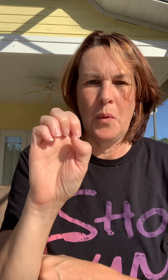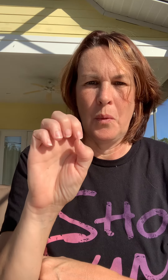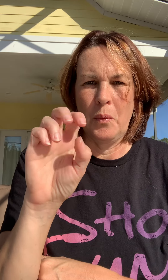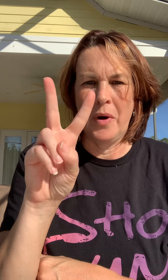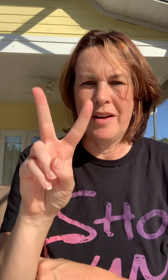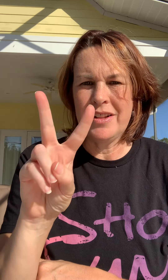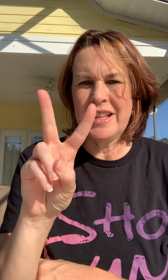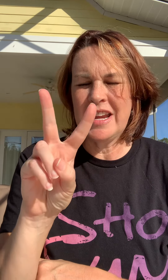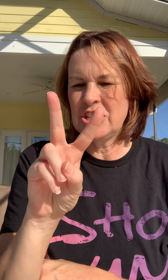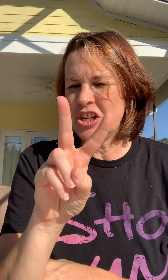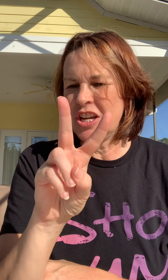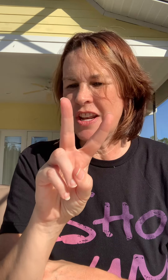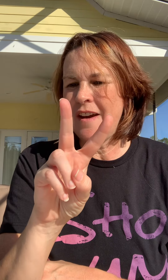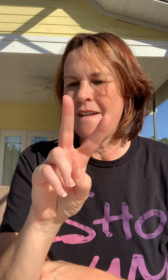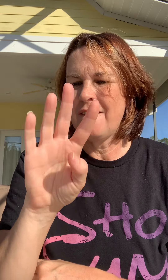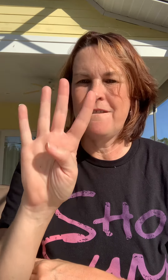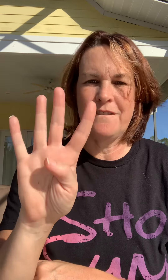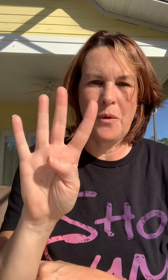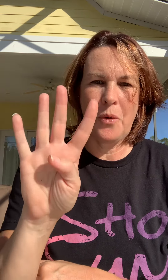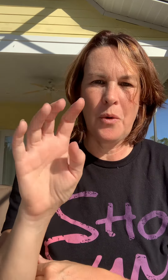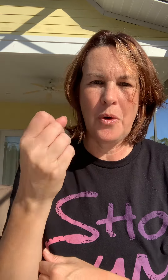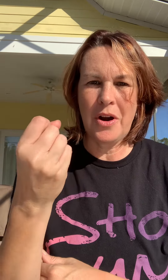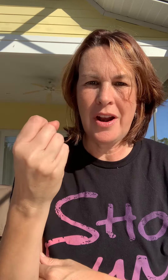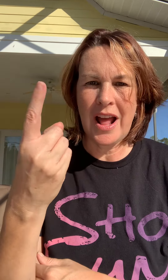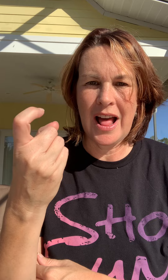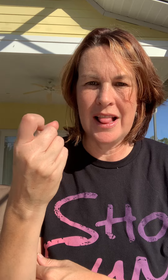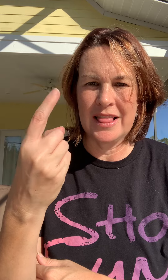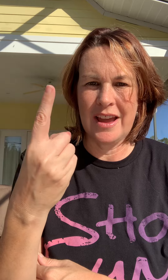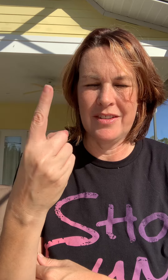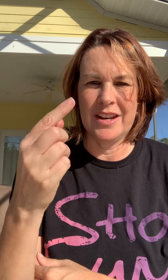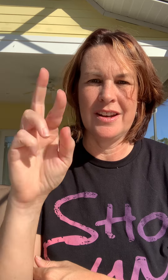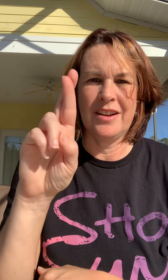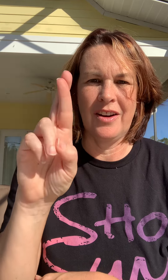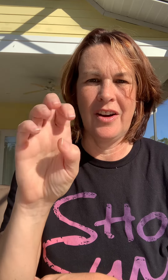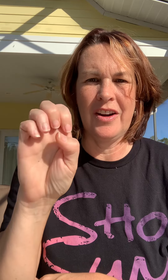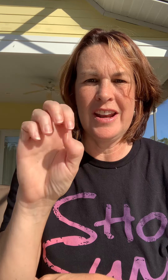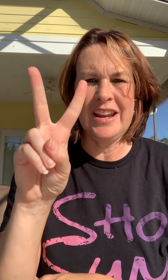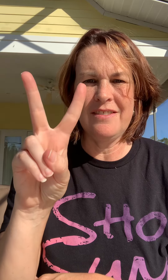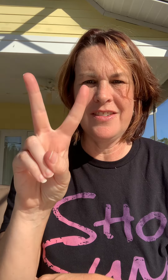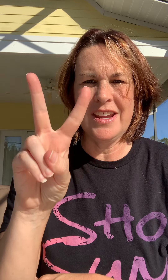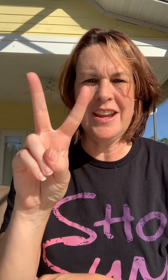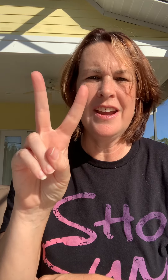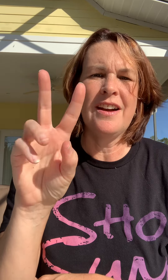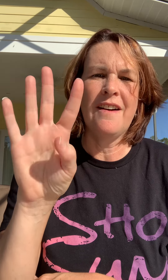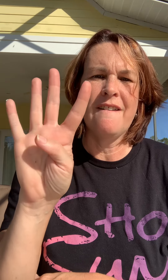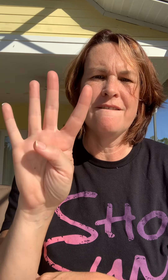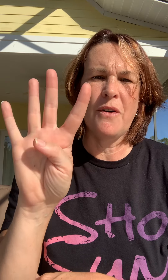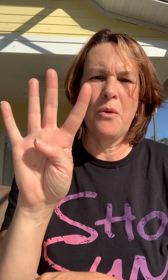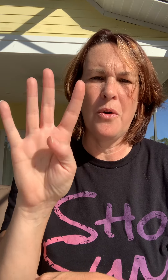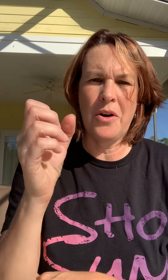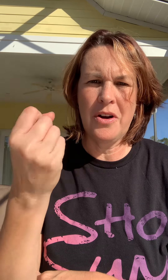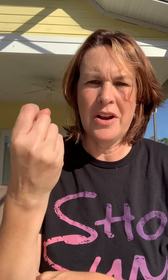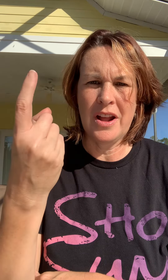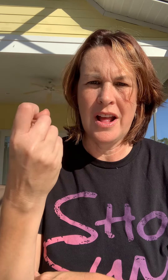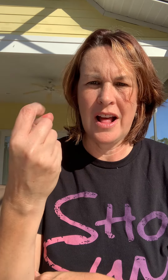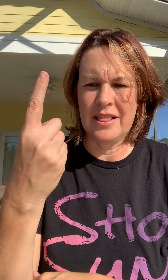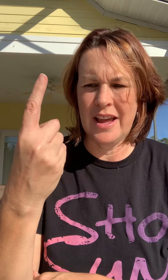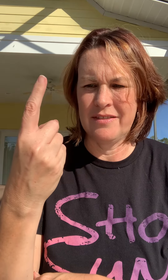Revelation 4-11. R-E-V 4-11.